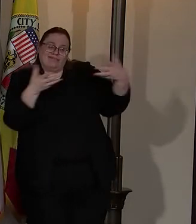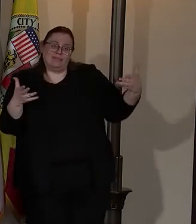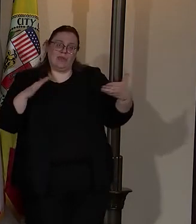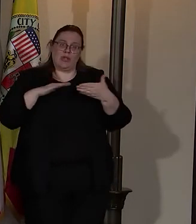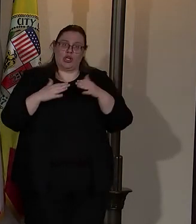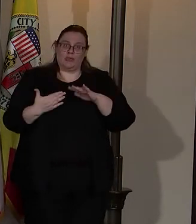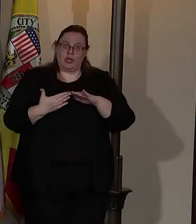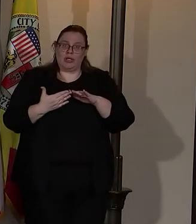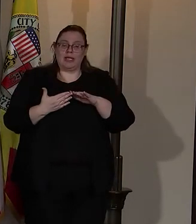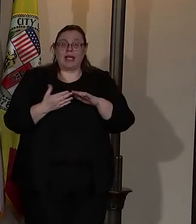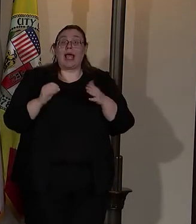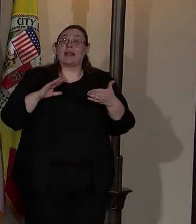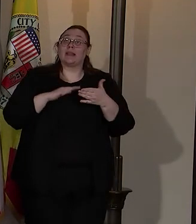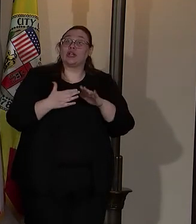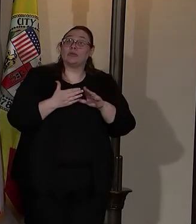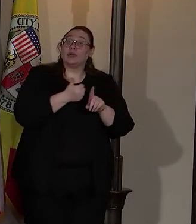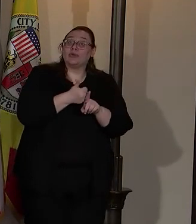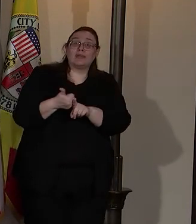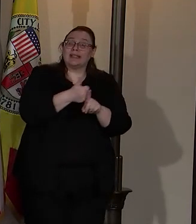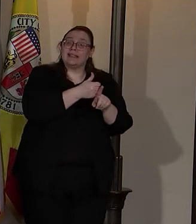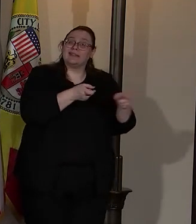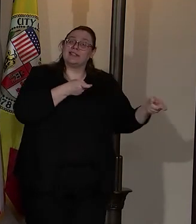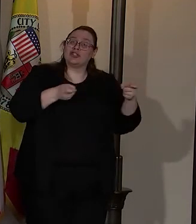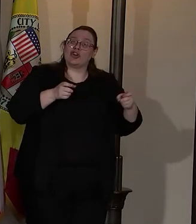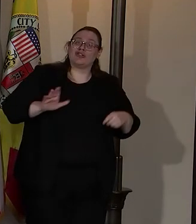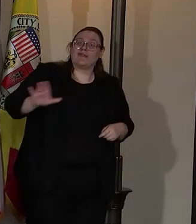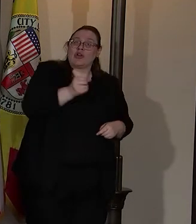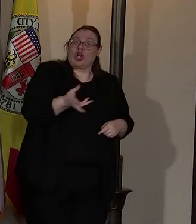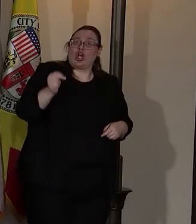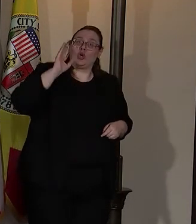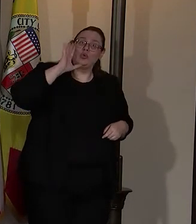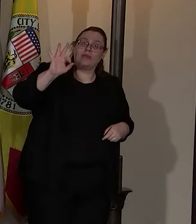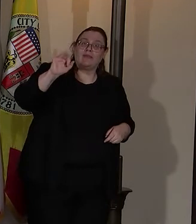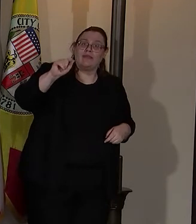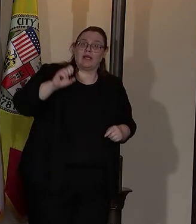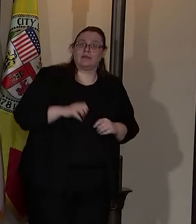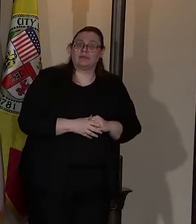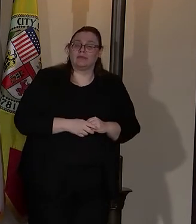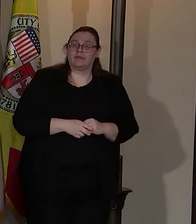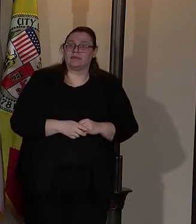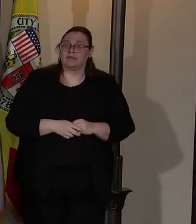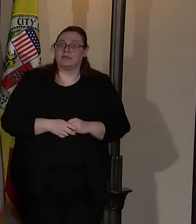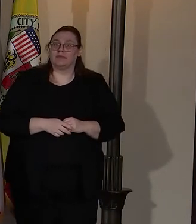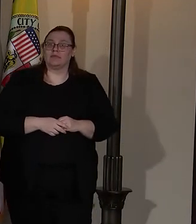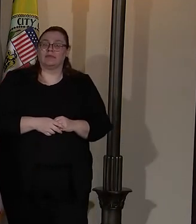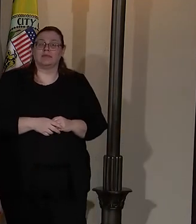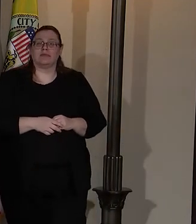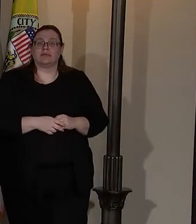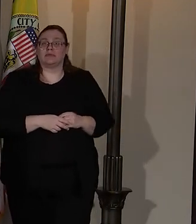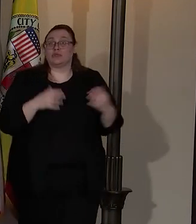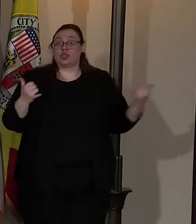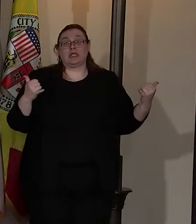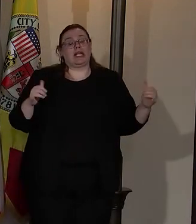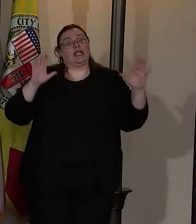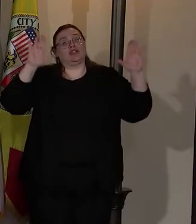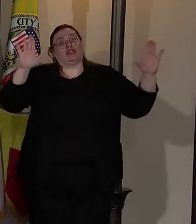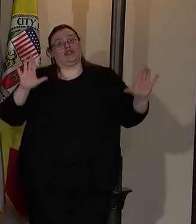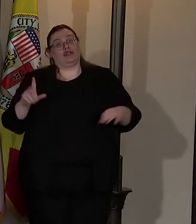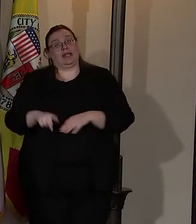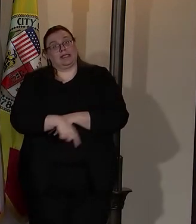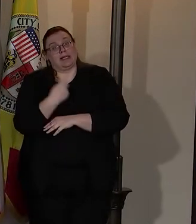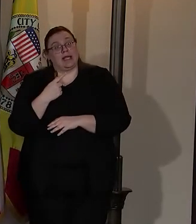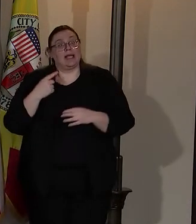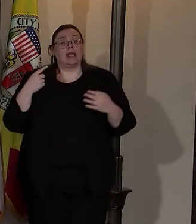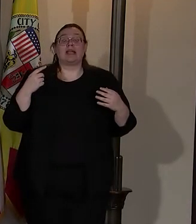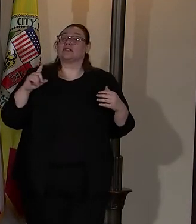and the community is in charge of its own fate. This is a great day. This is the